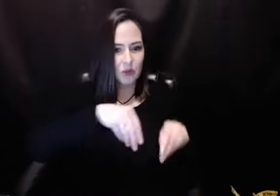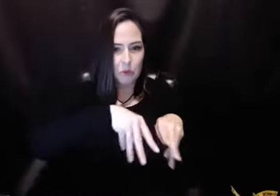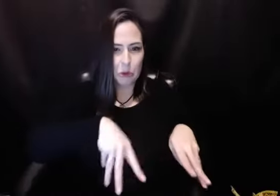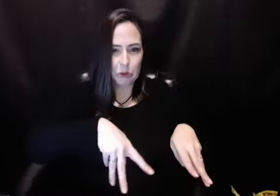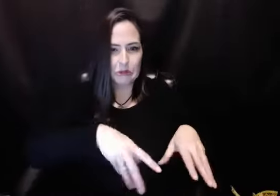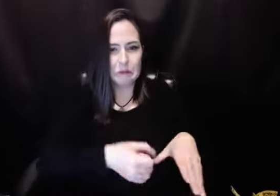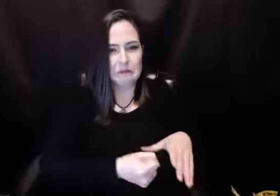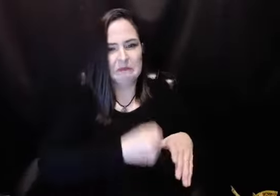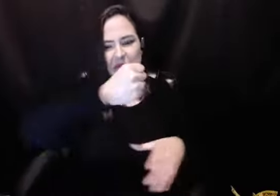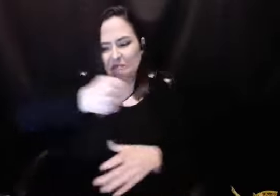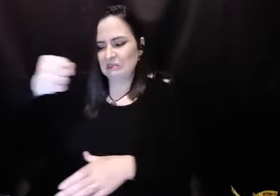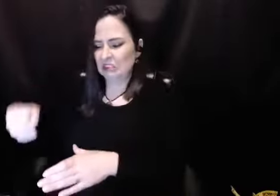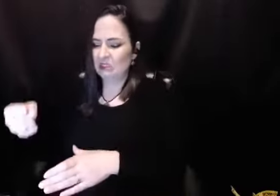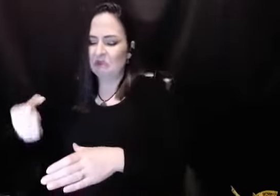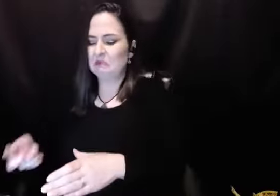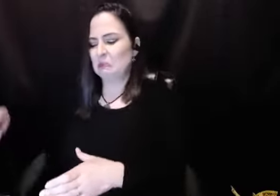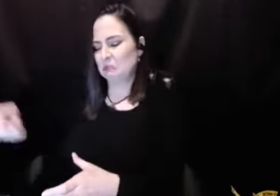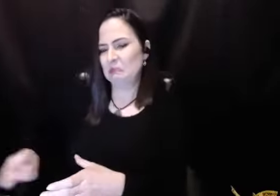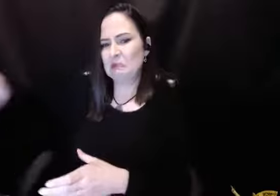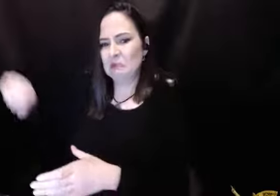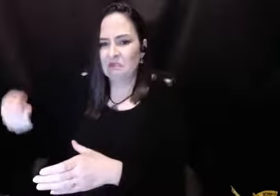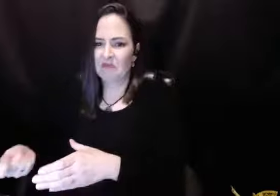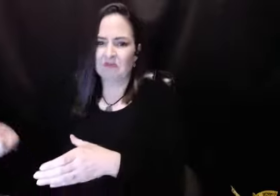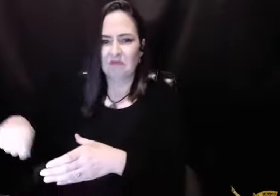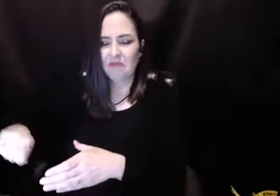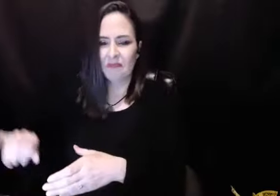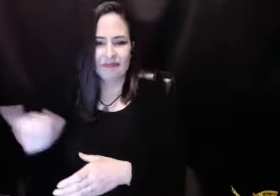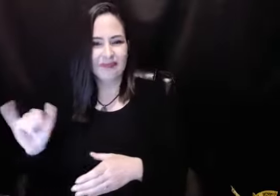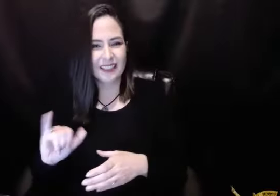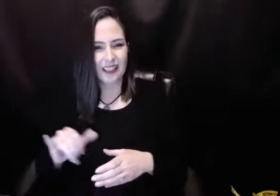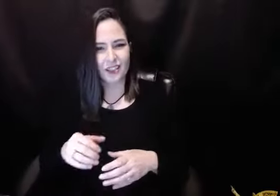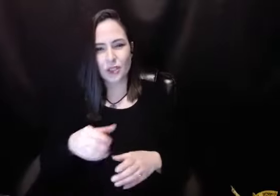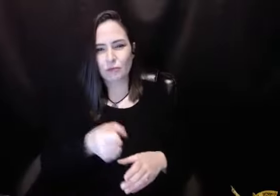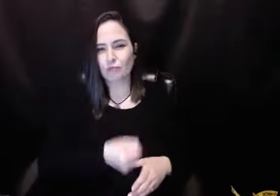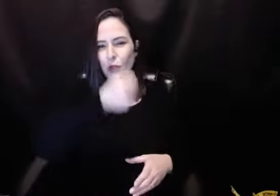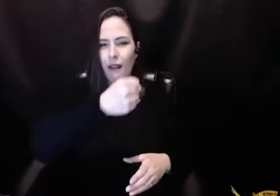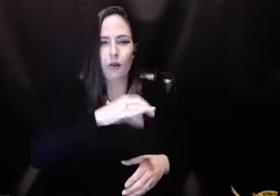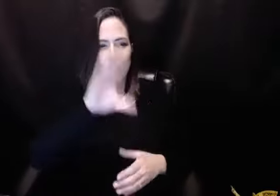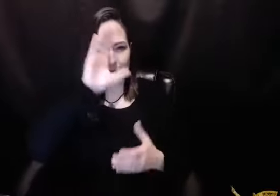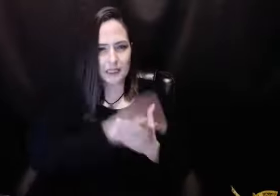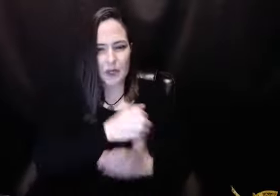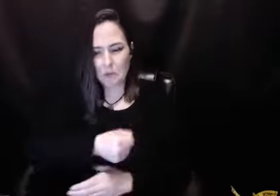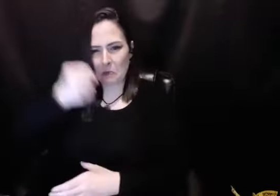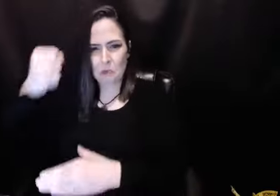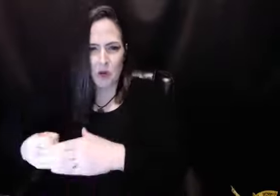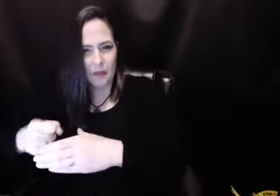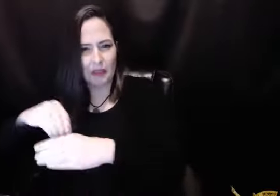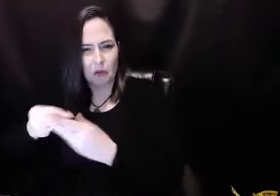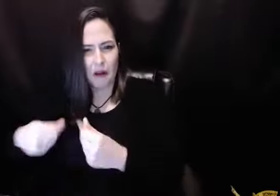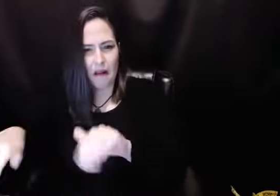them out by the roots and then works the ground and plums them back, she's burying him in the ground. She's killing him and putting him back in the ground.